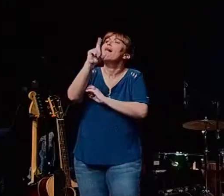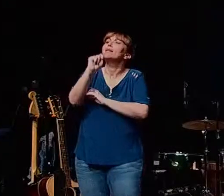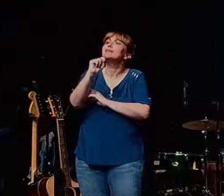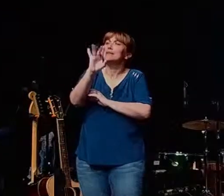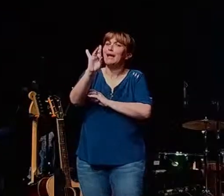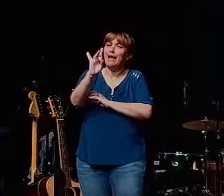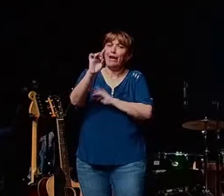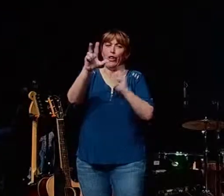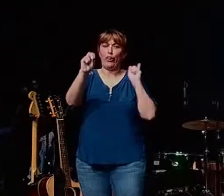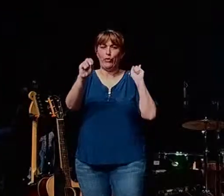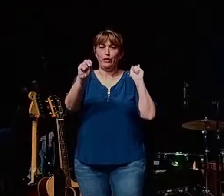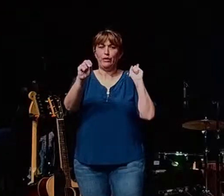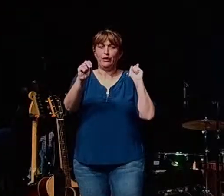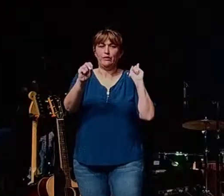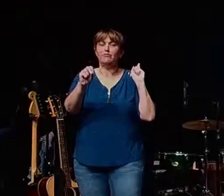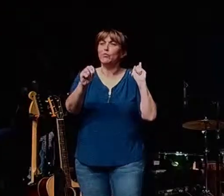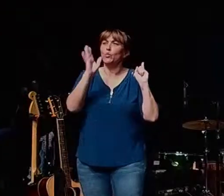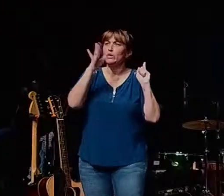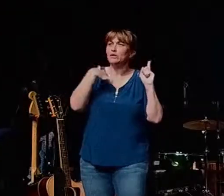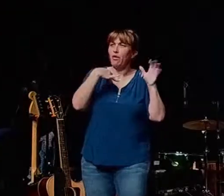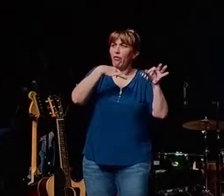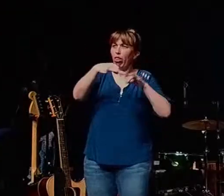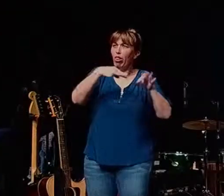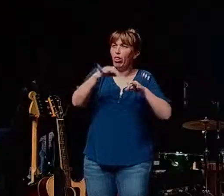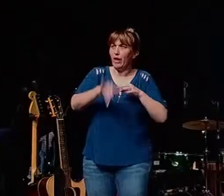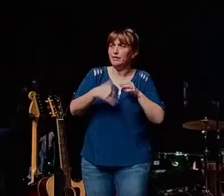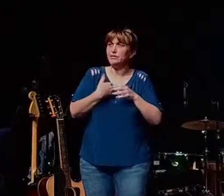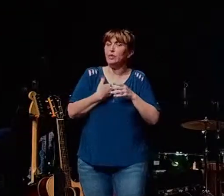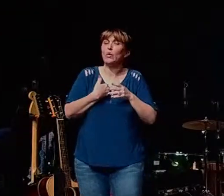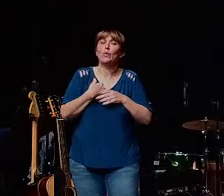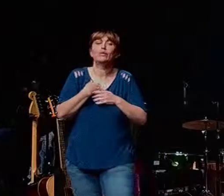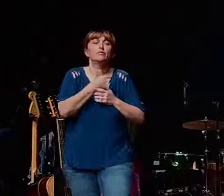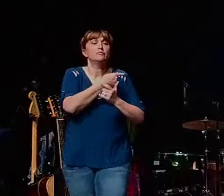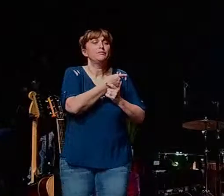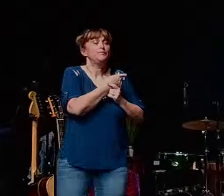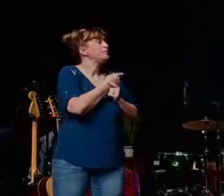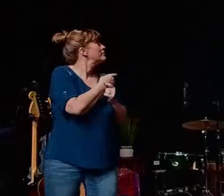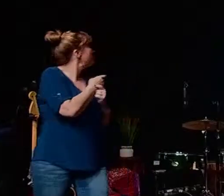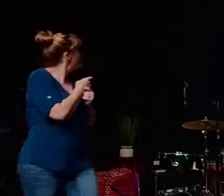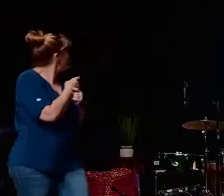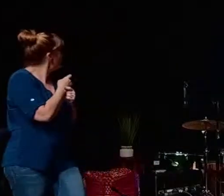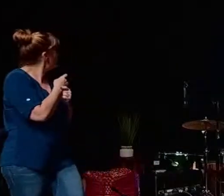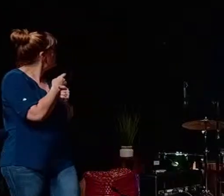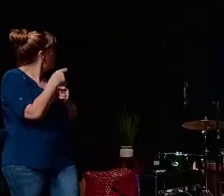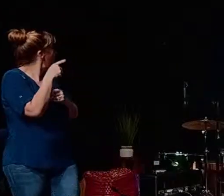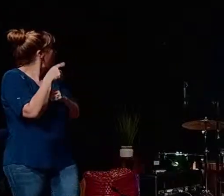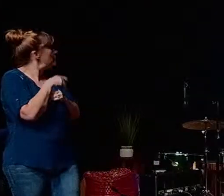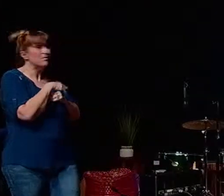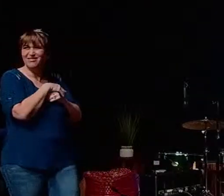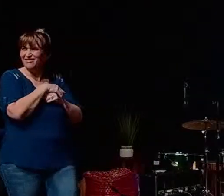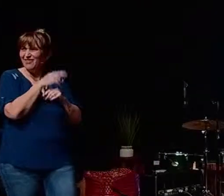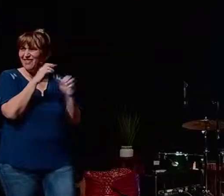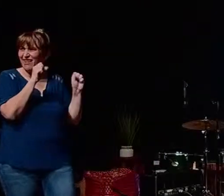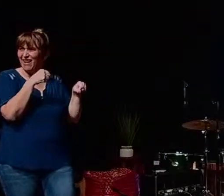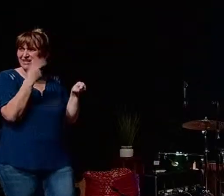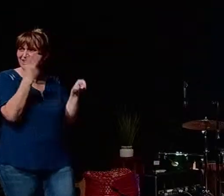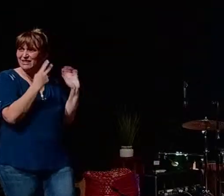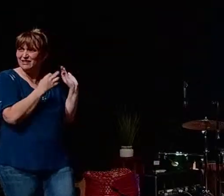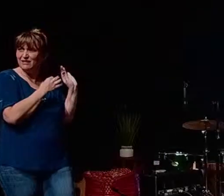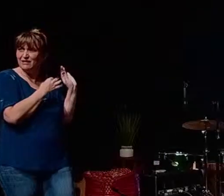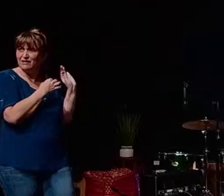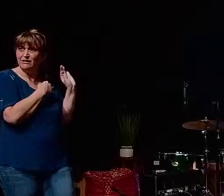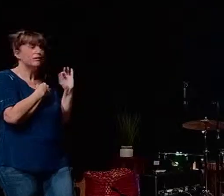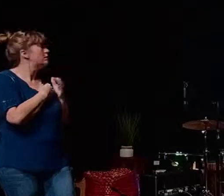it starts talking about that this is how it happened it says then philip ran up to the chariot and heard the man reading as i say the prophet